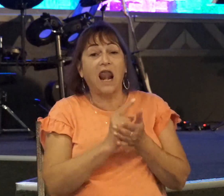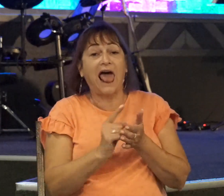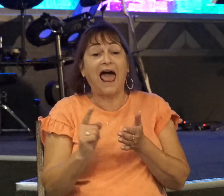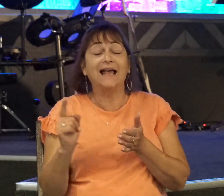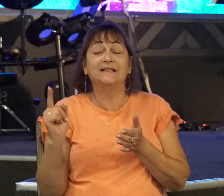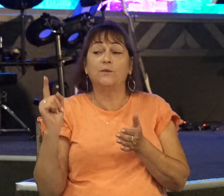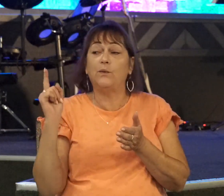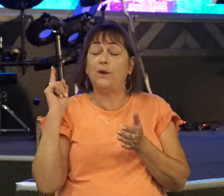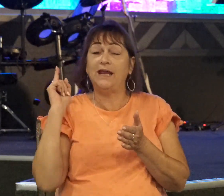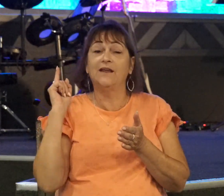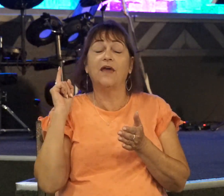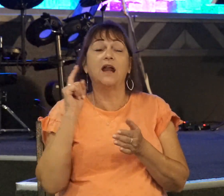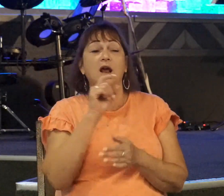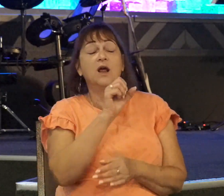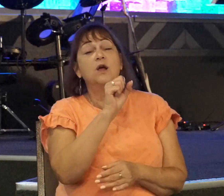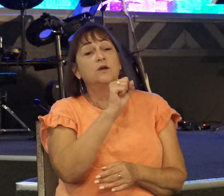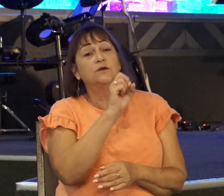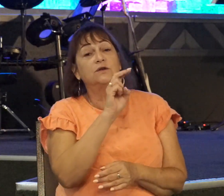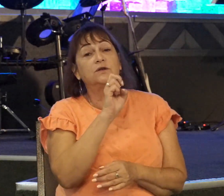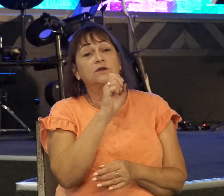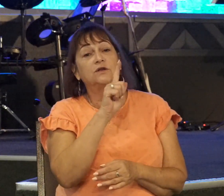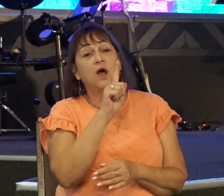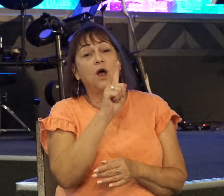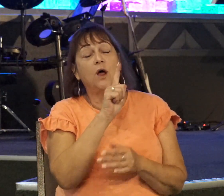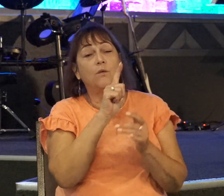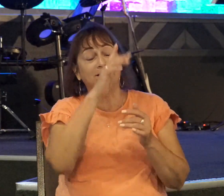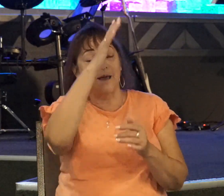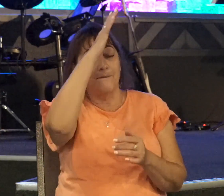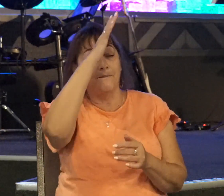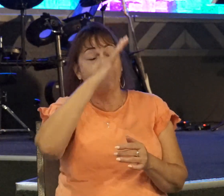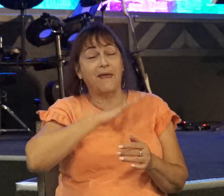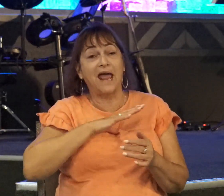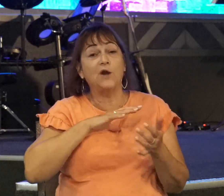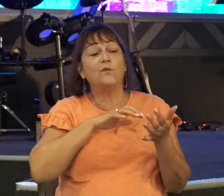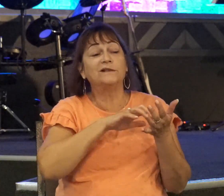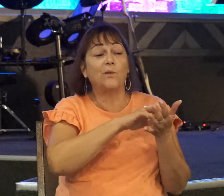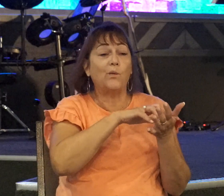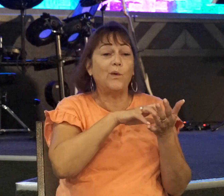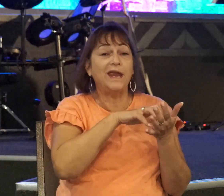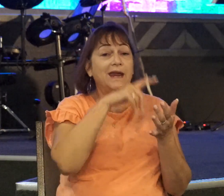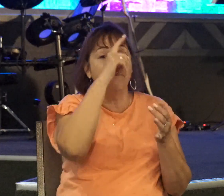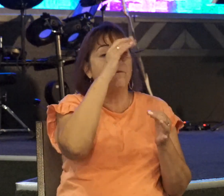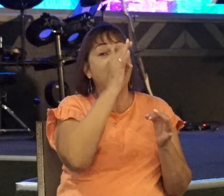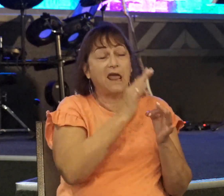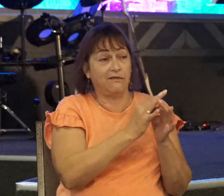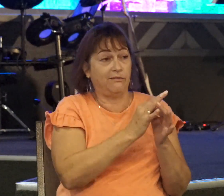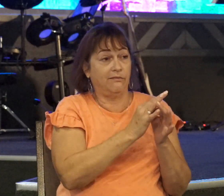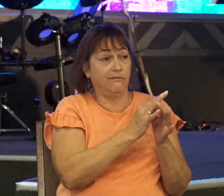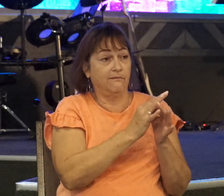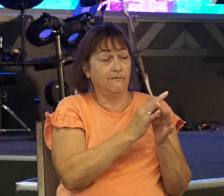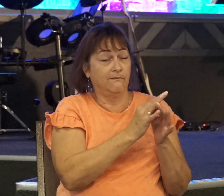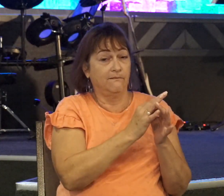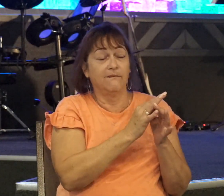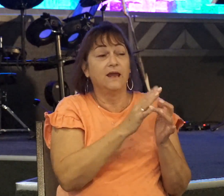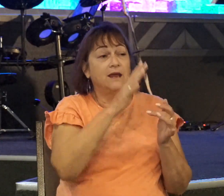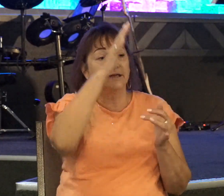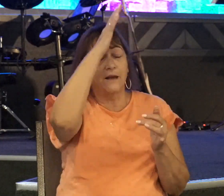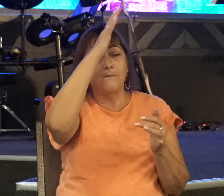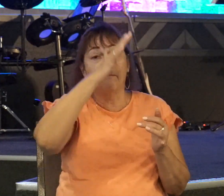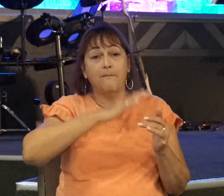Saul really was a man who was weak in the faith. He was a man that demonstrated